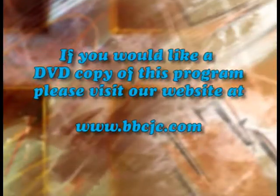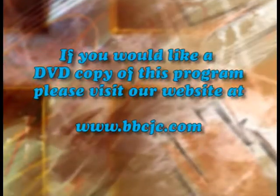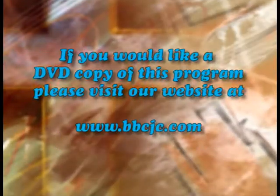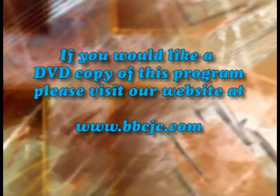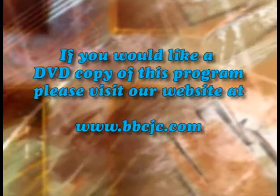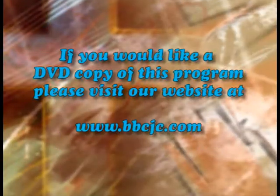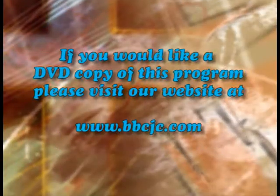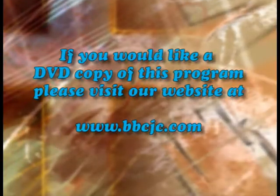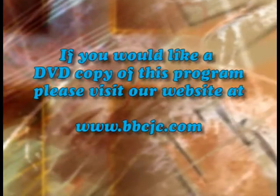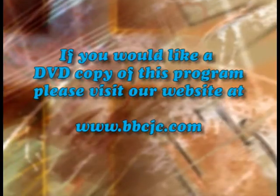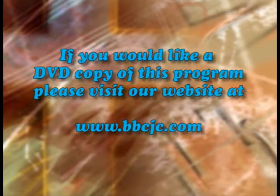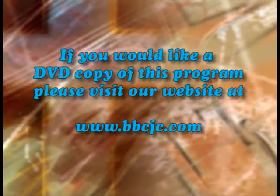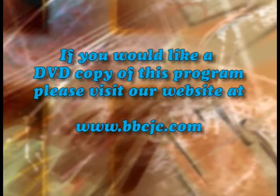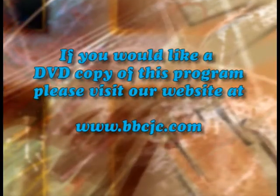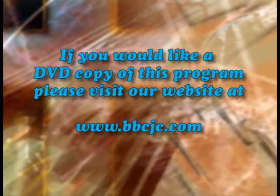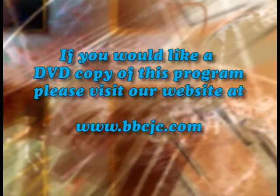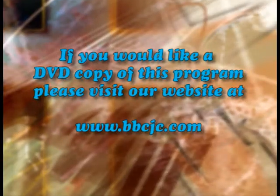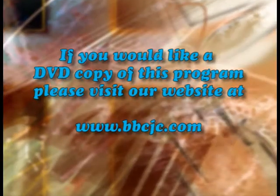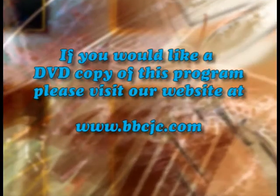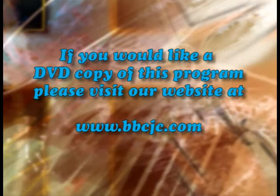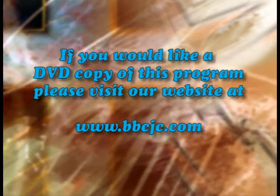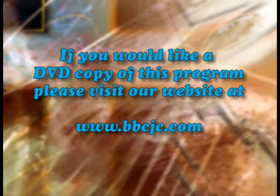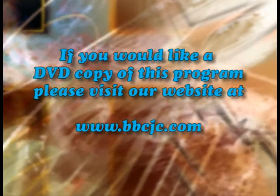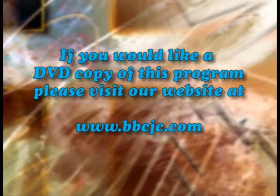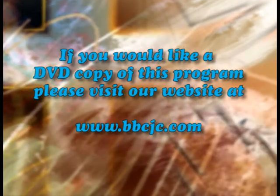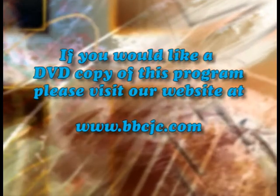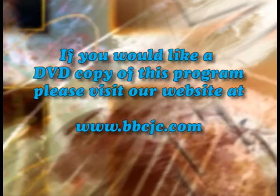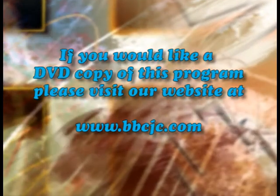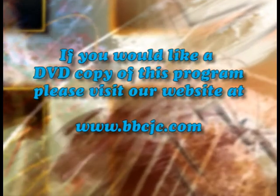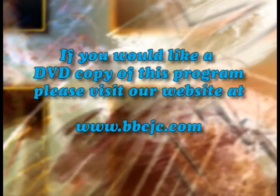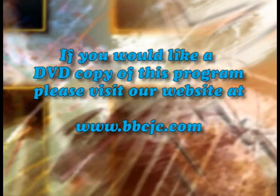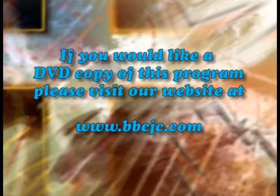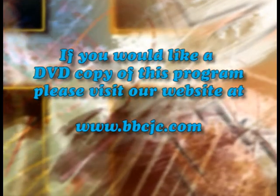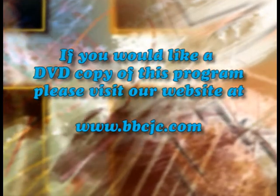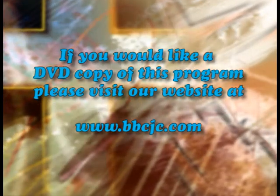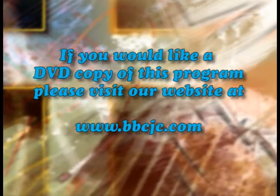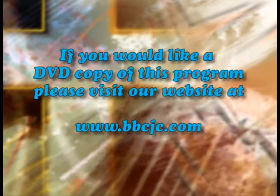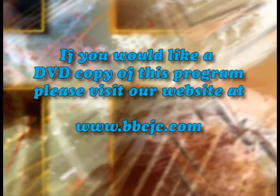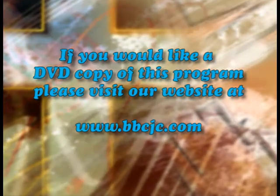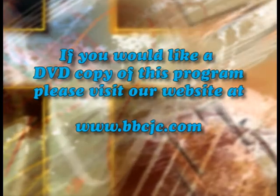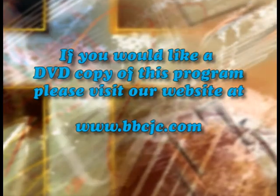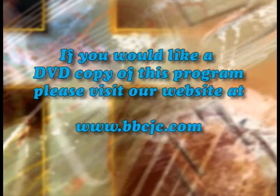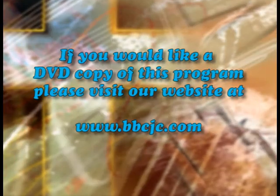If you would like a DVD copy of this program, please visit our website at www